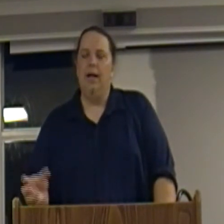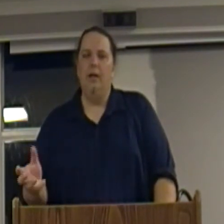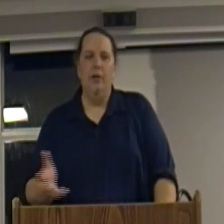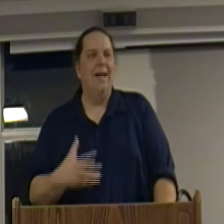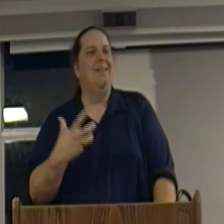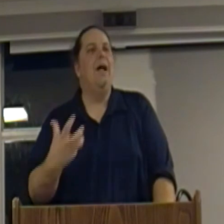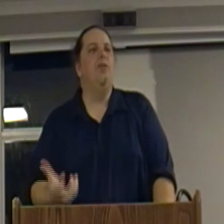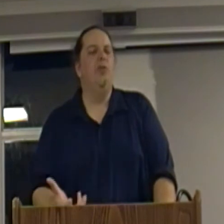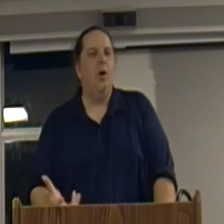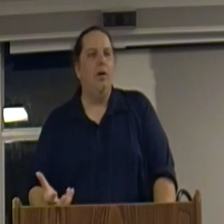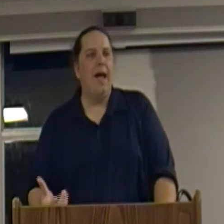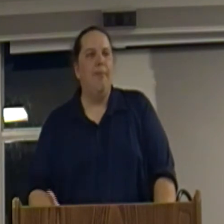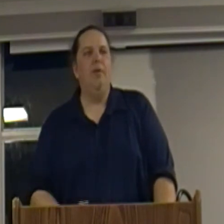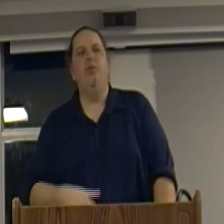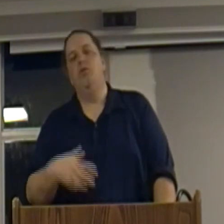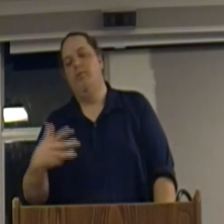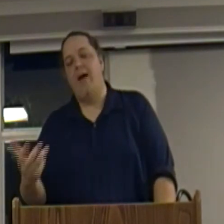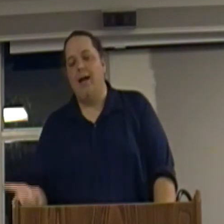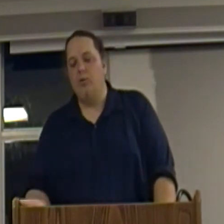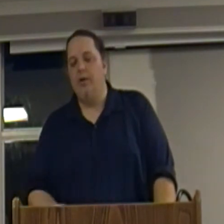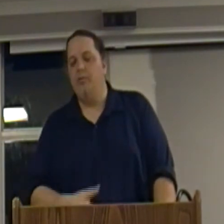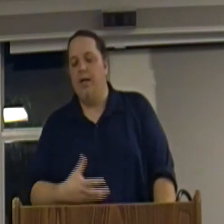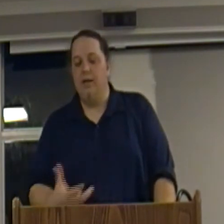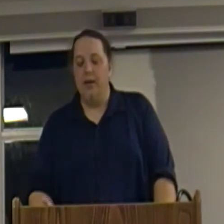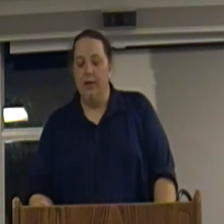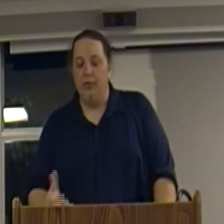you had lots of small capitalists, factories making things.